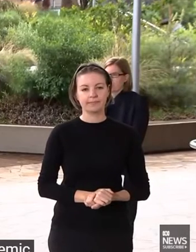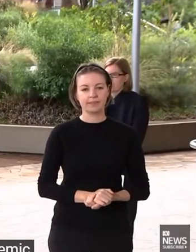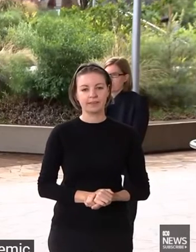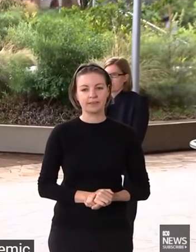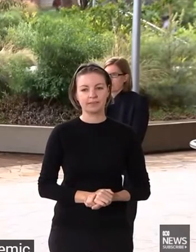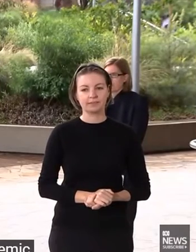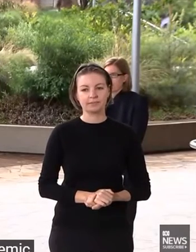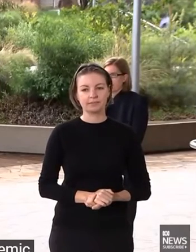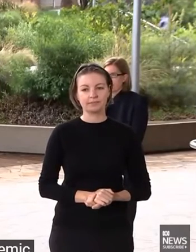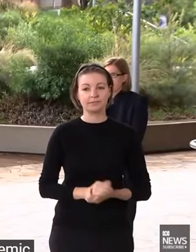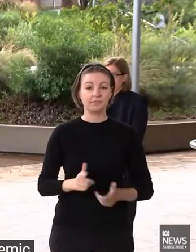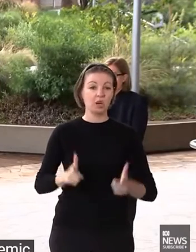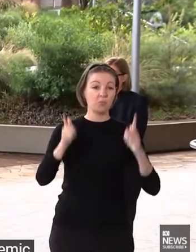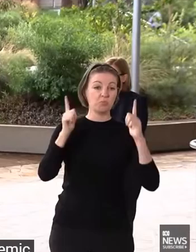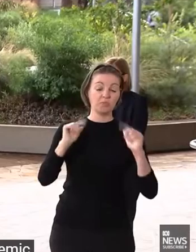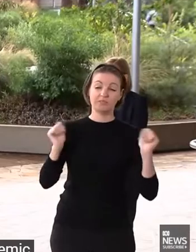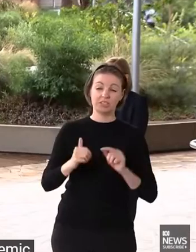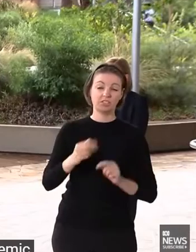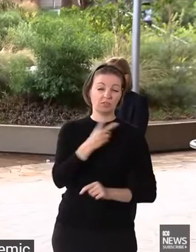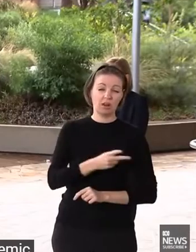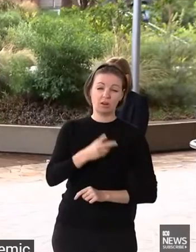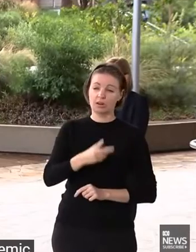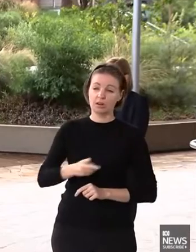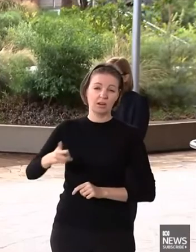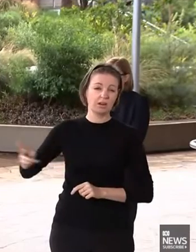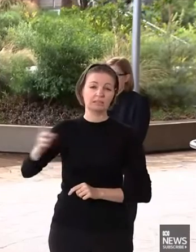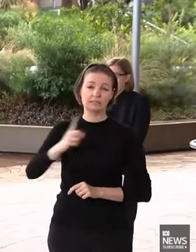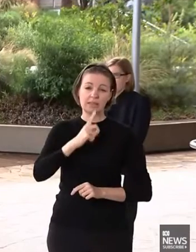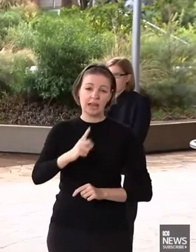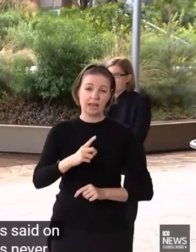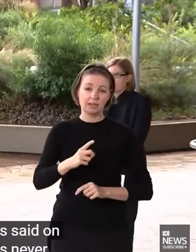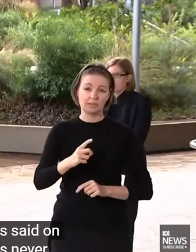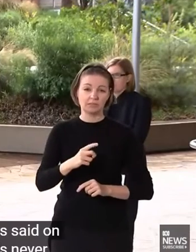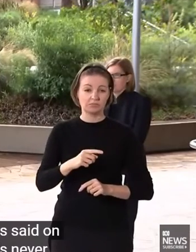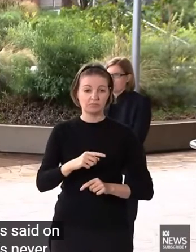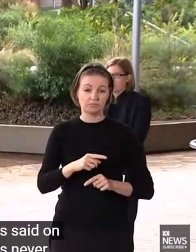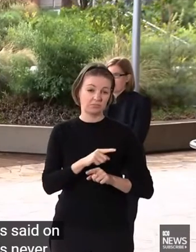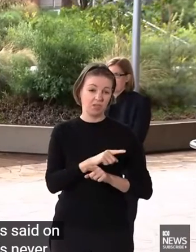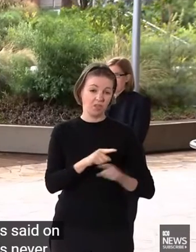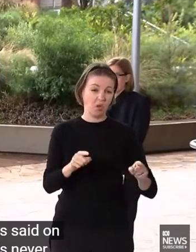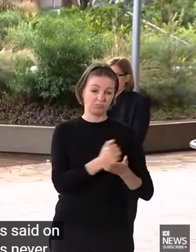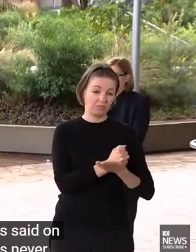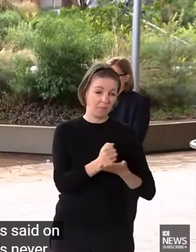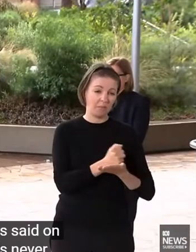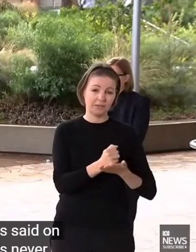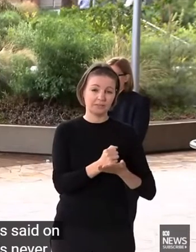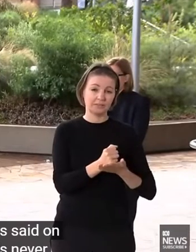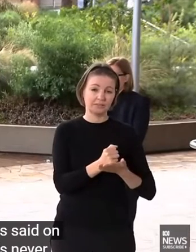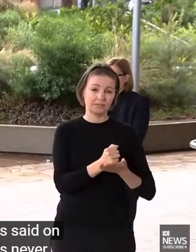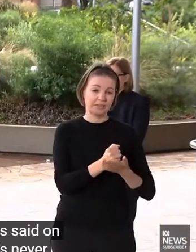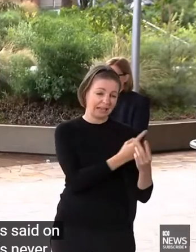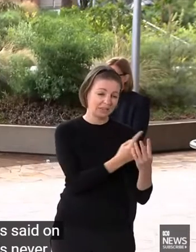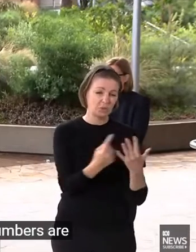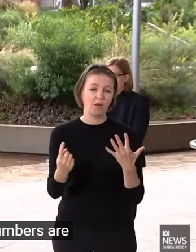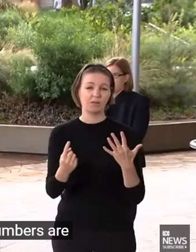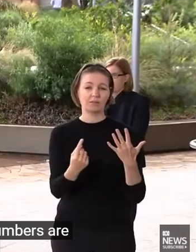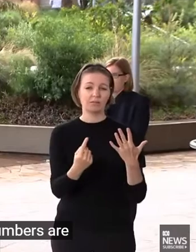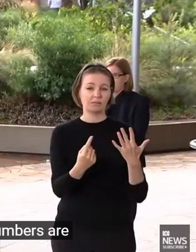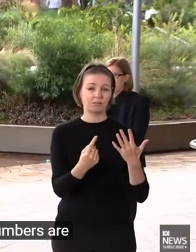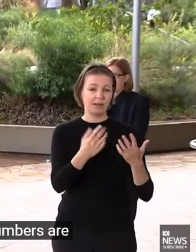And as the Premier has said on many occasions, let's never forget that each of these numbers are people with families and friends.